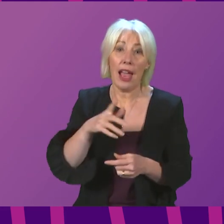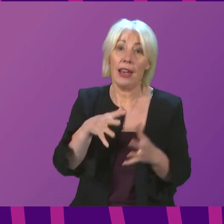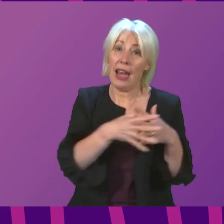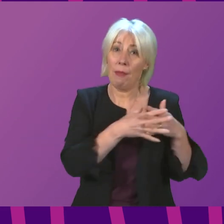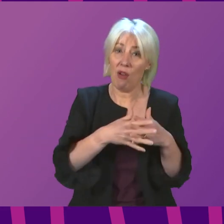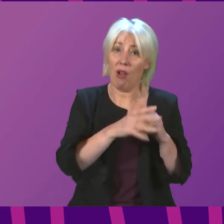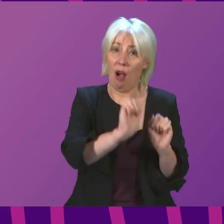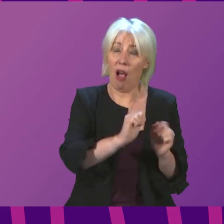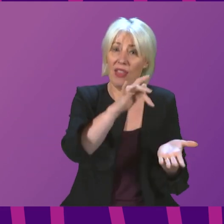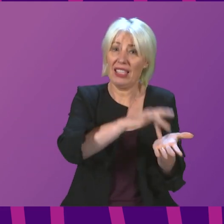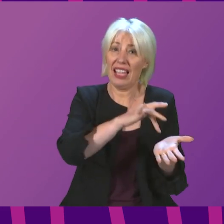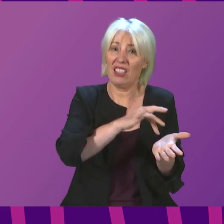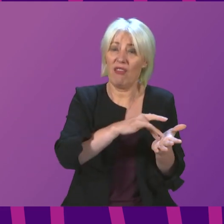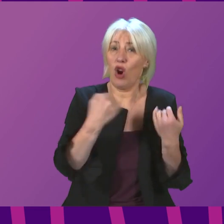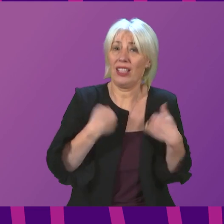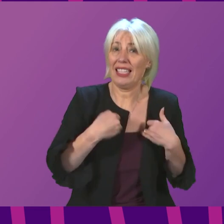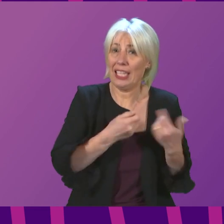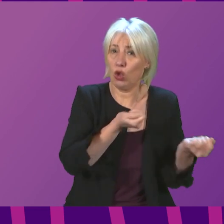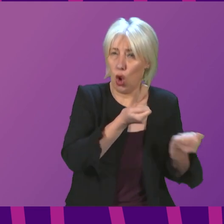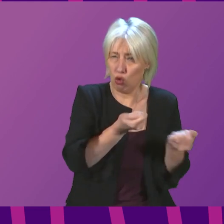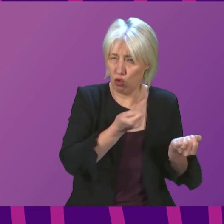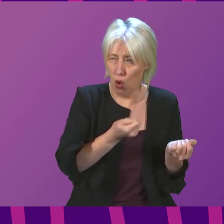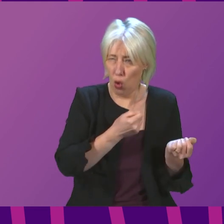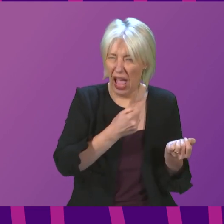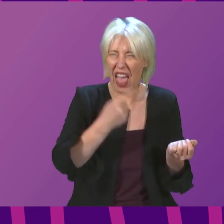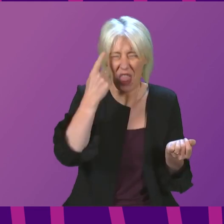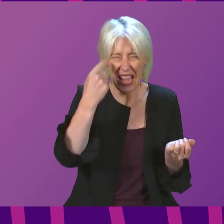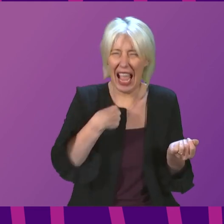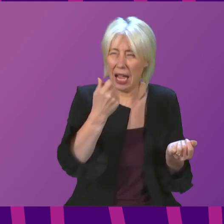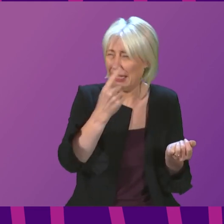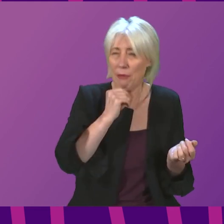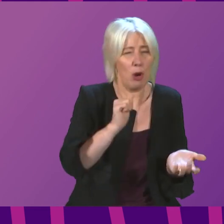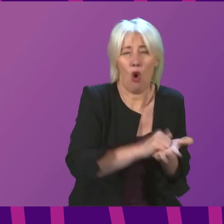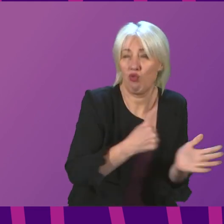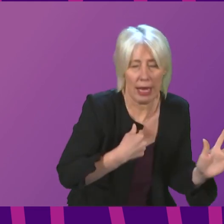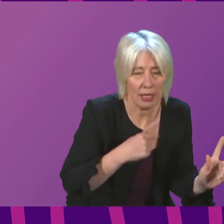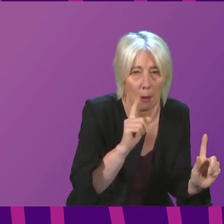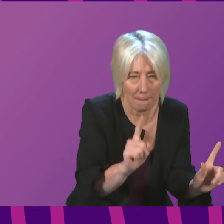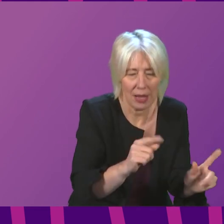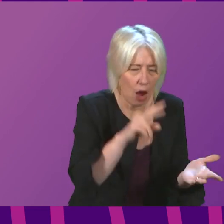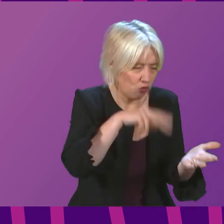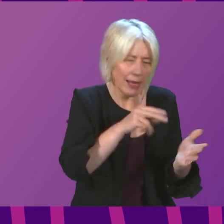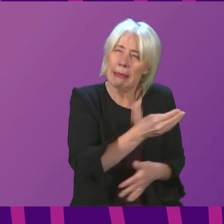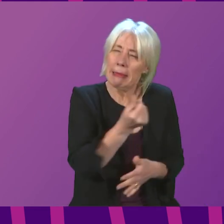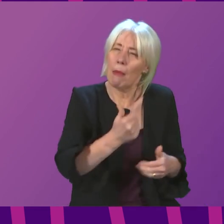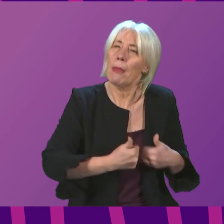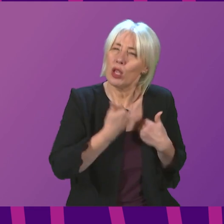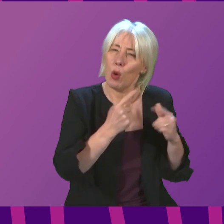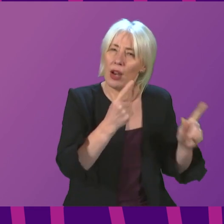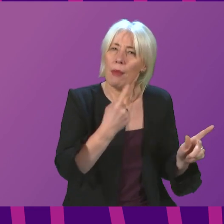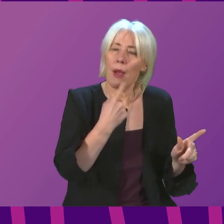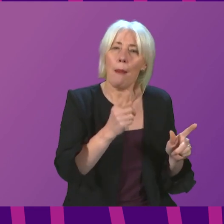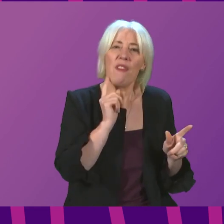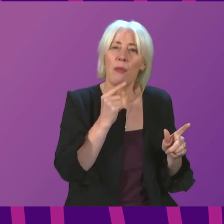States has, as I understand it and I may be not getting this entirely right, but reading some of this this morning, I understand that this is for